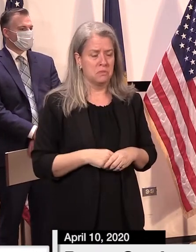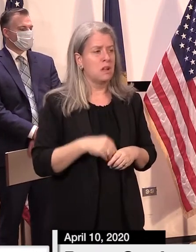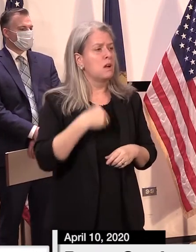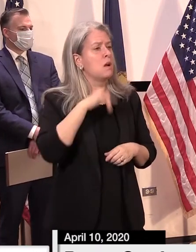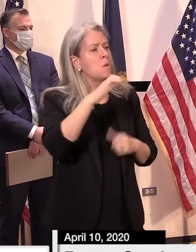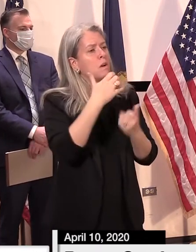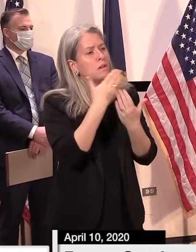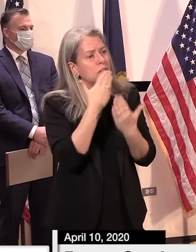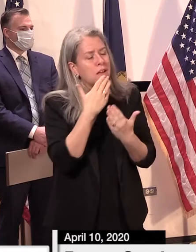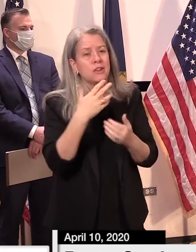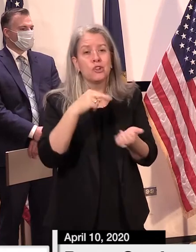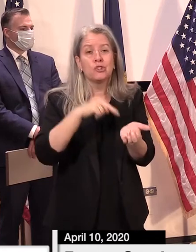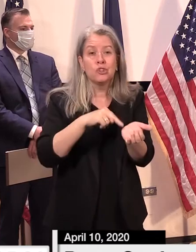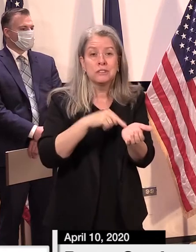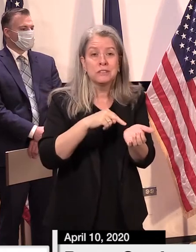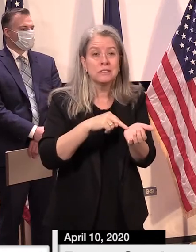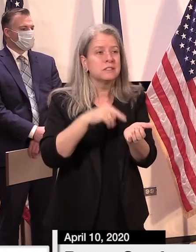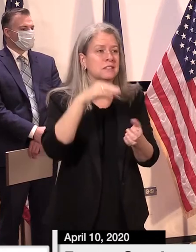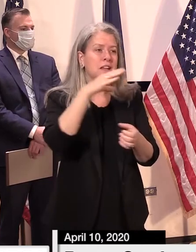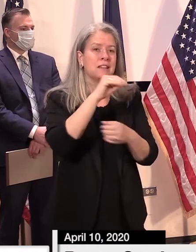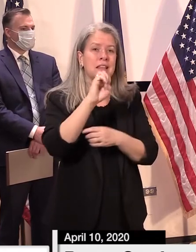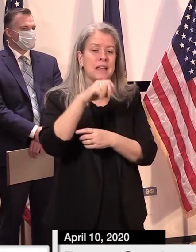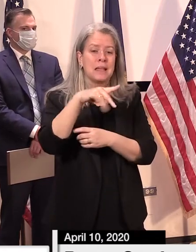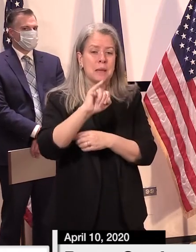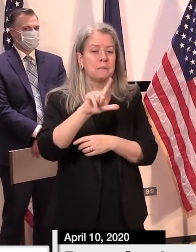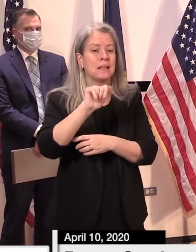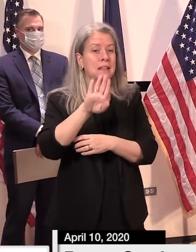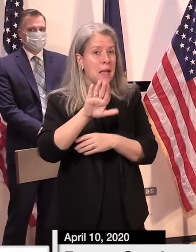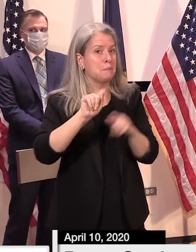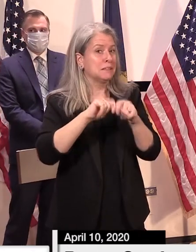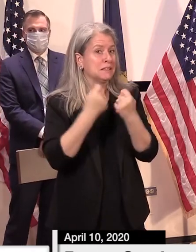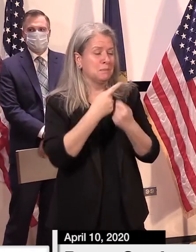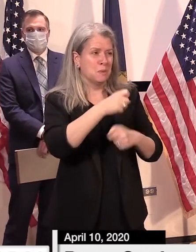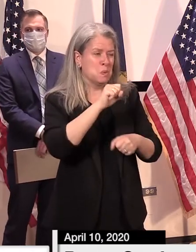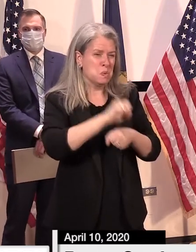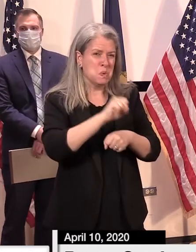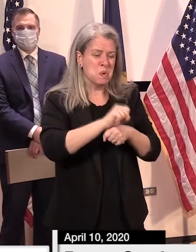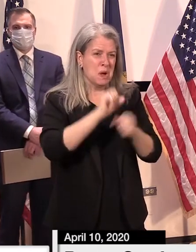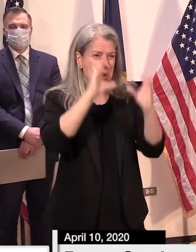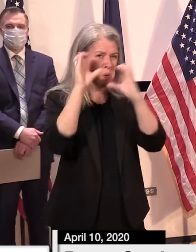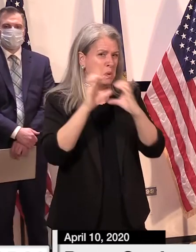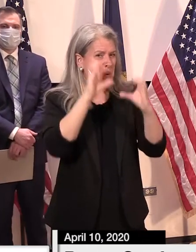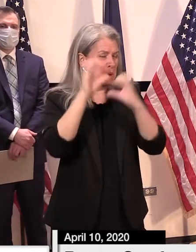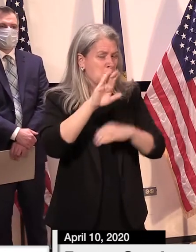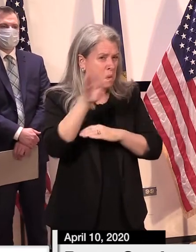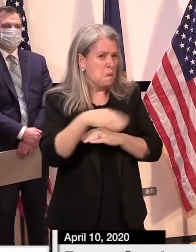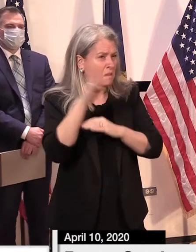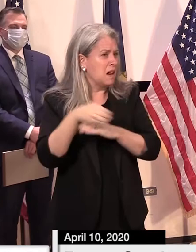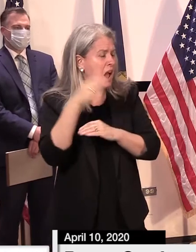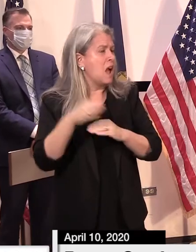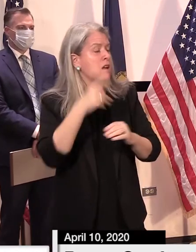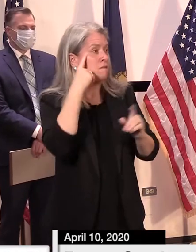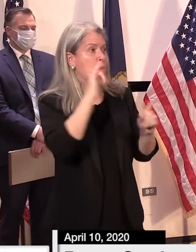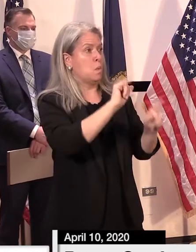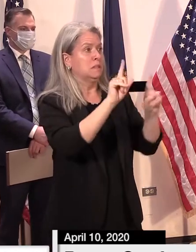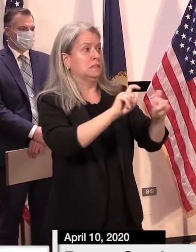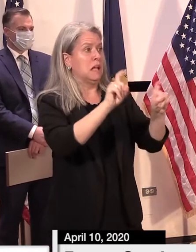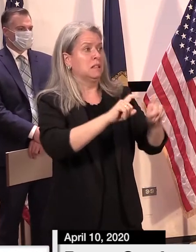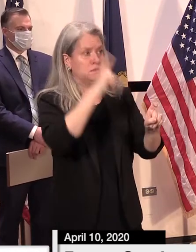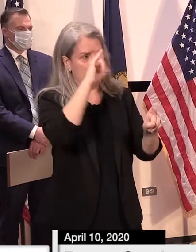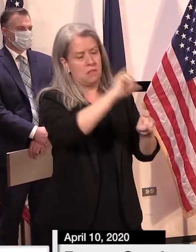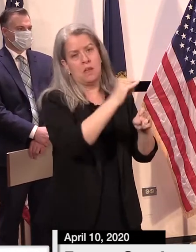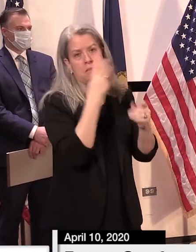health nurses and the epi lab team who worked through the night to test and turn results around